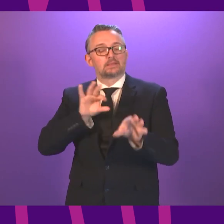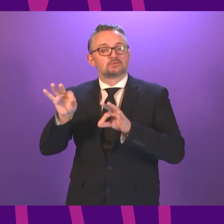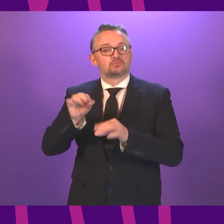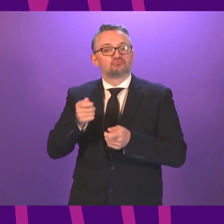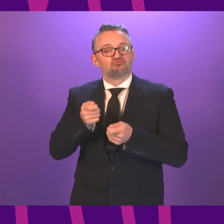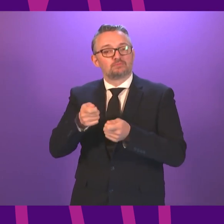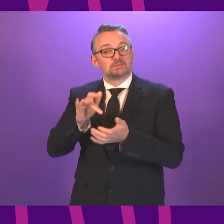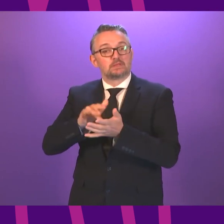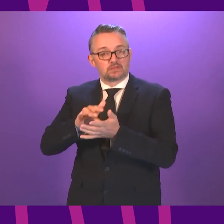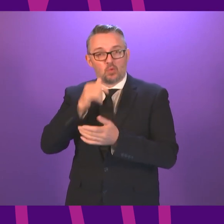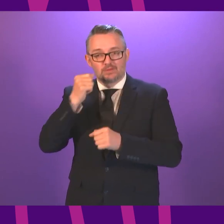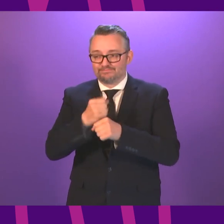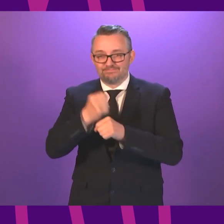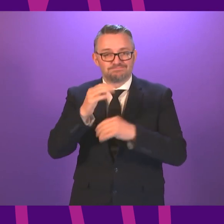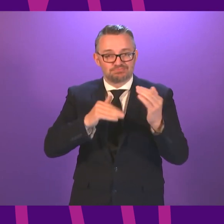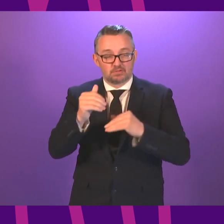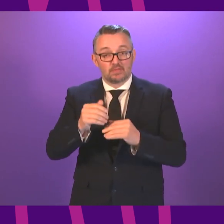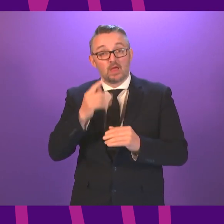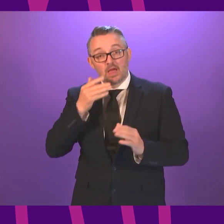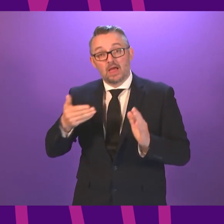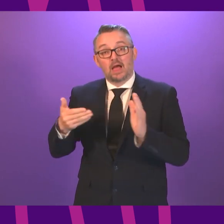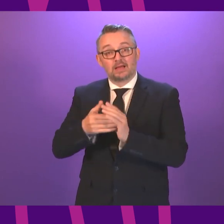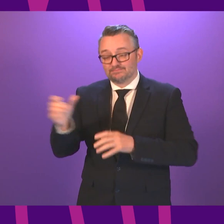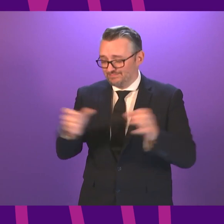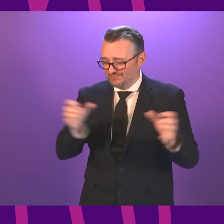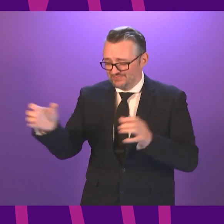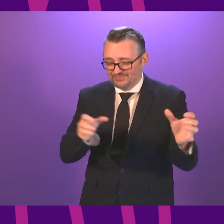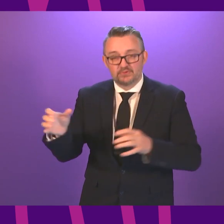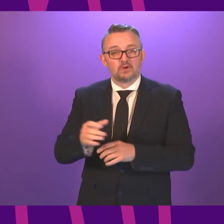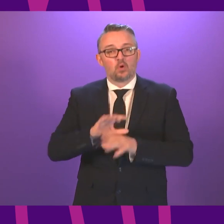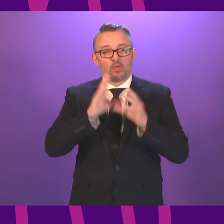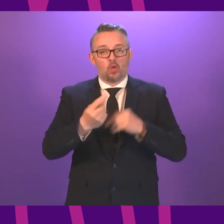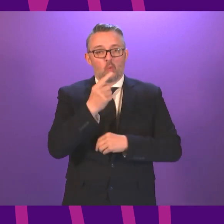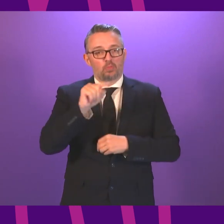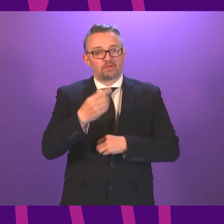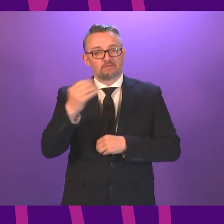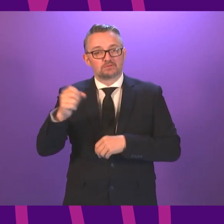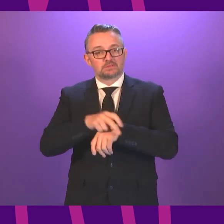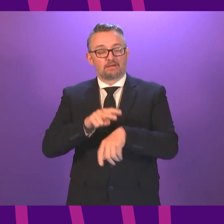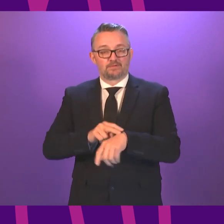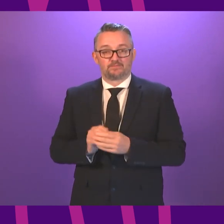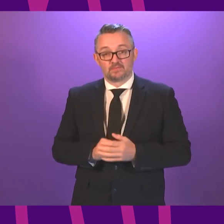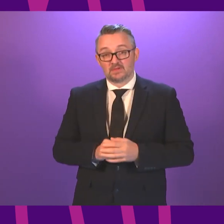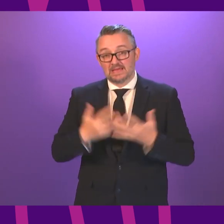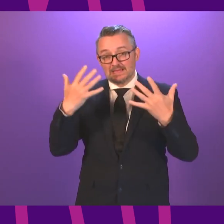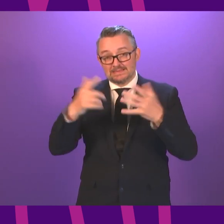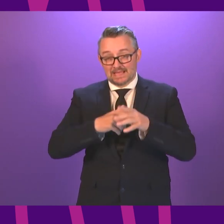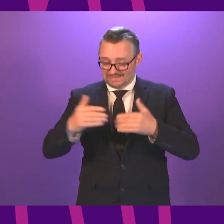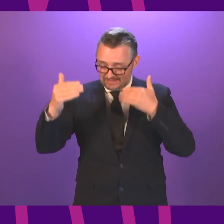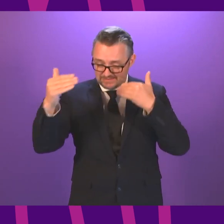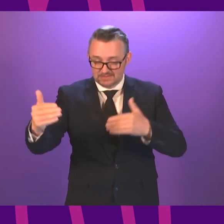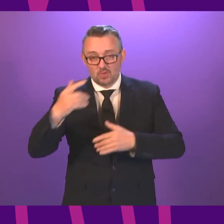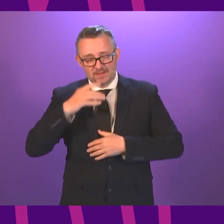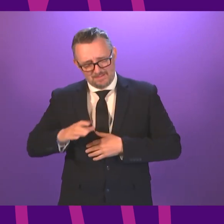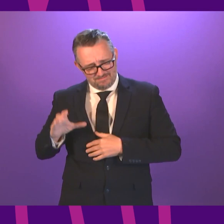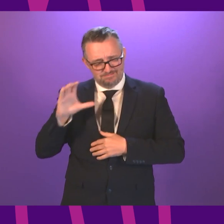2025, recruit an additional 1,500 staff to work in them. Over the next decade, we will invest £10 billion